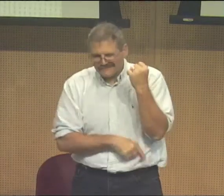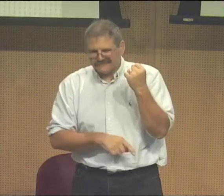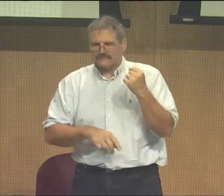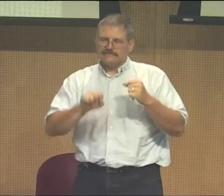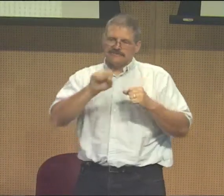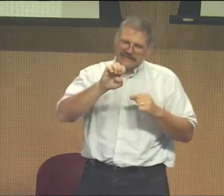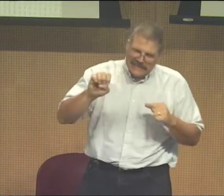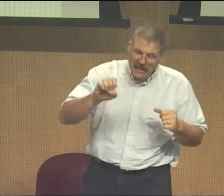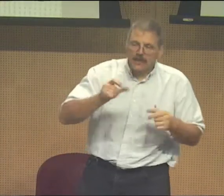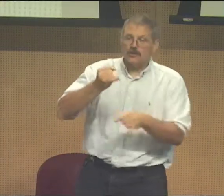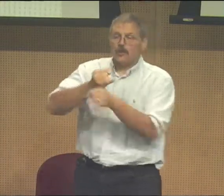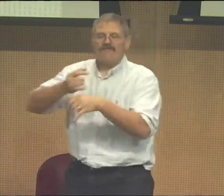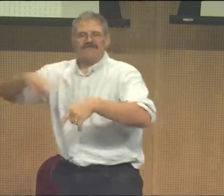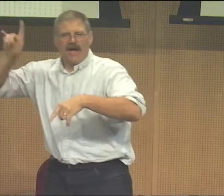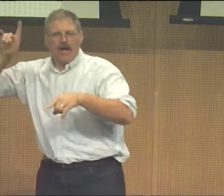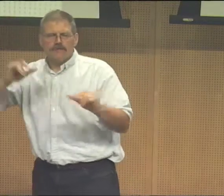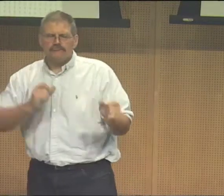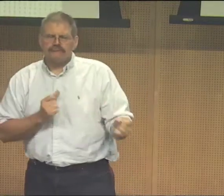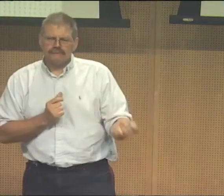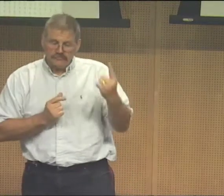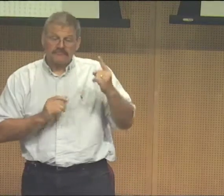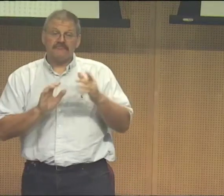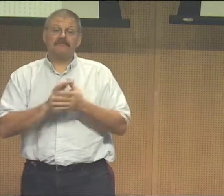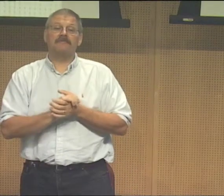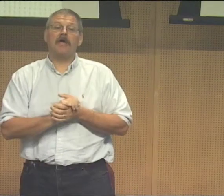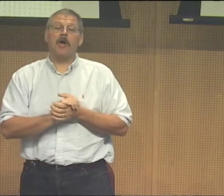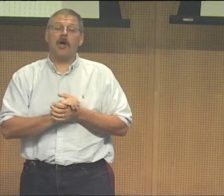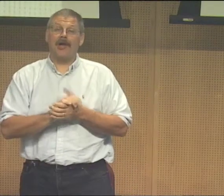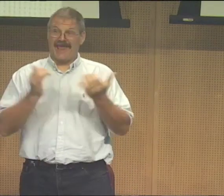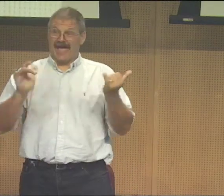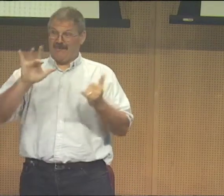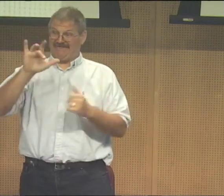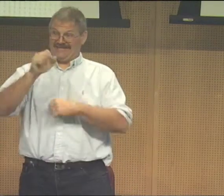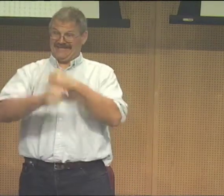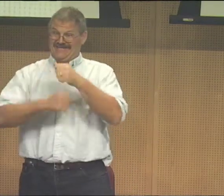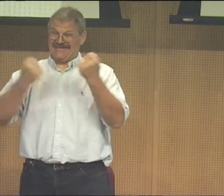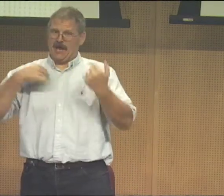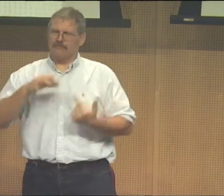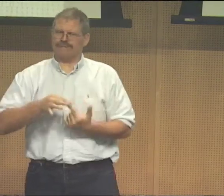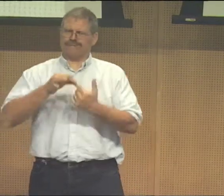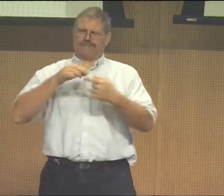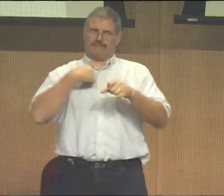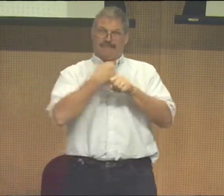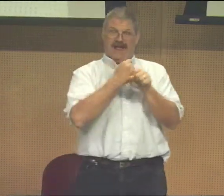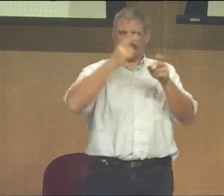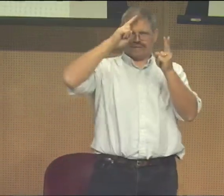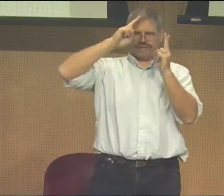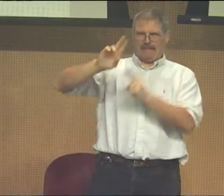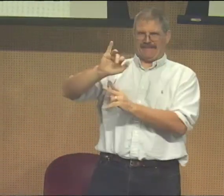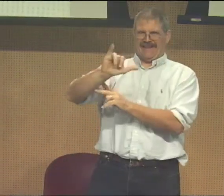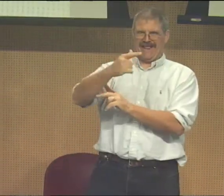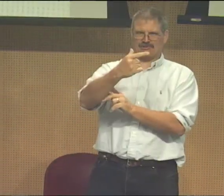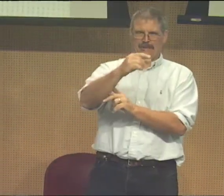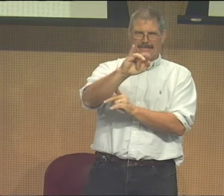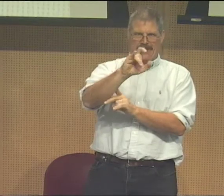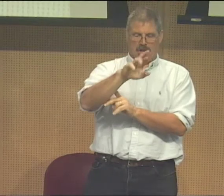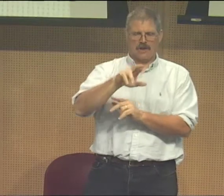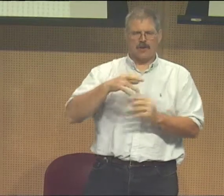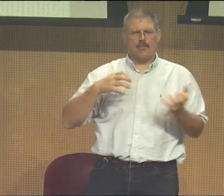with oralism being beat on the hand for using sign language, so I could really relate to it. And then I decided to make my own